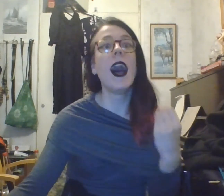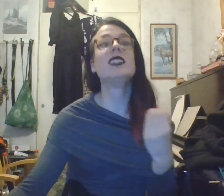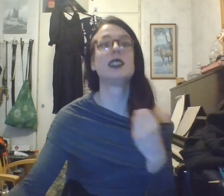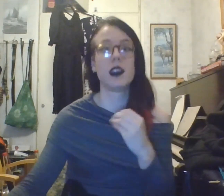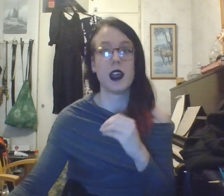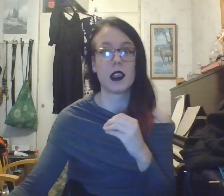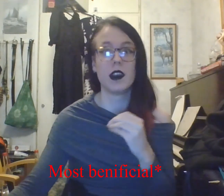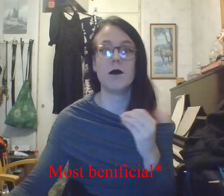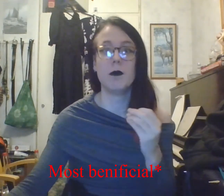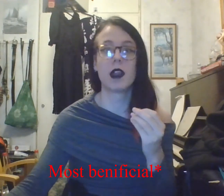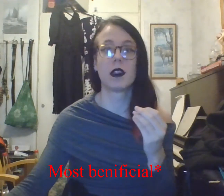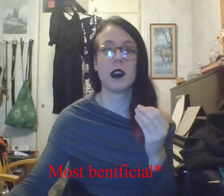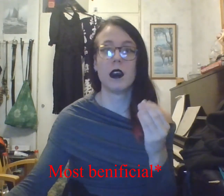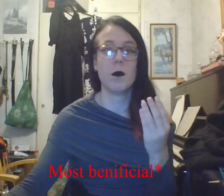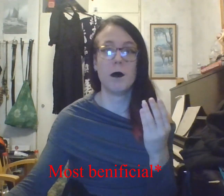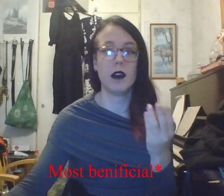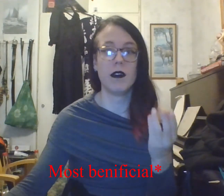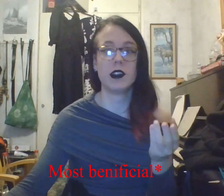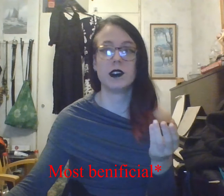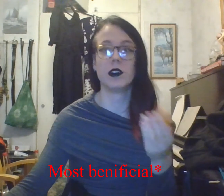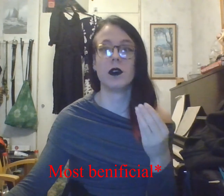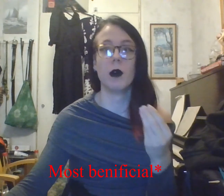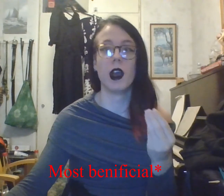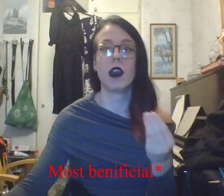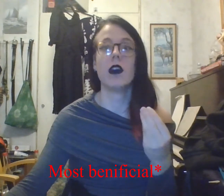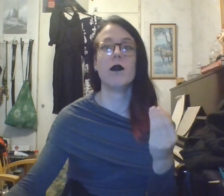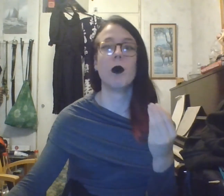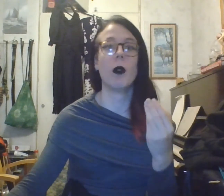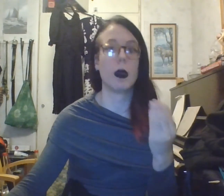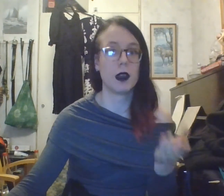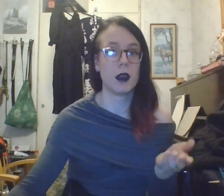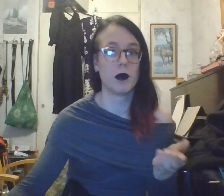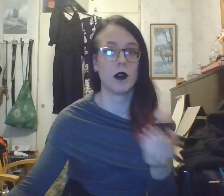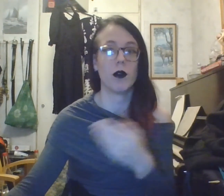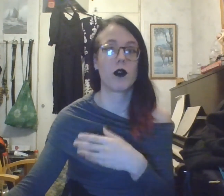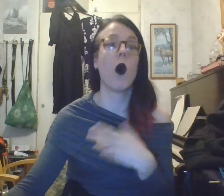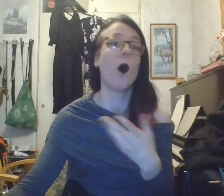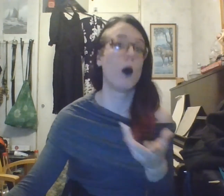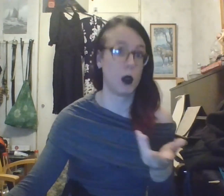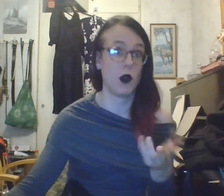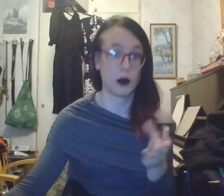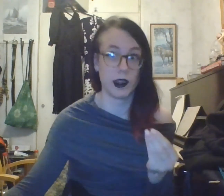that it is in the best beneficial way for the people, for all of the people.